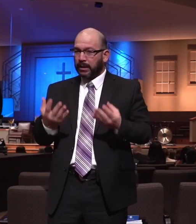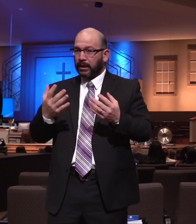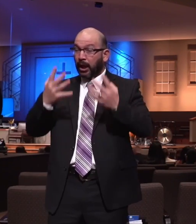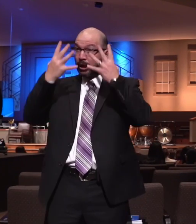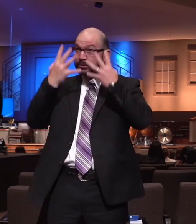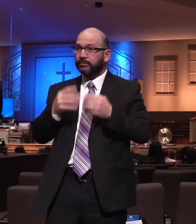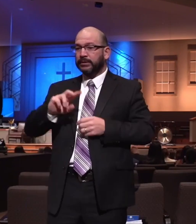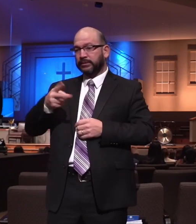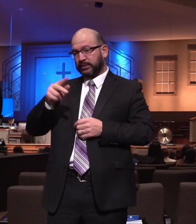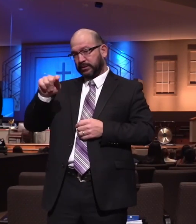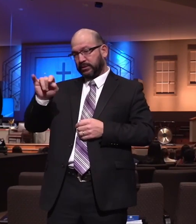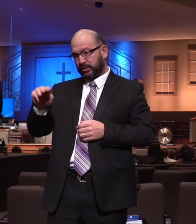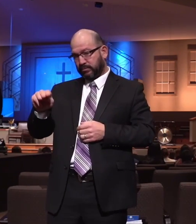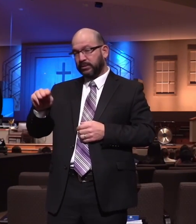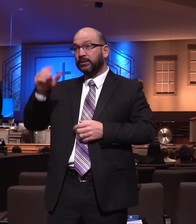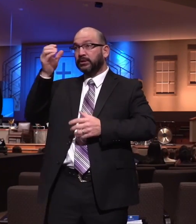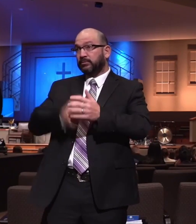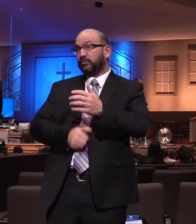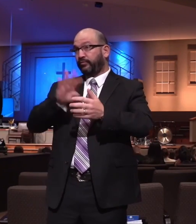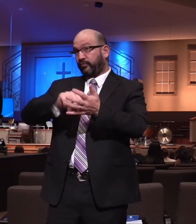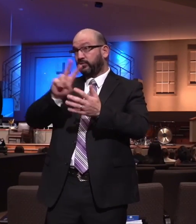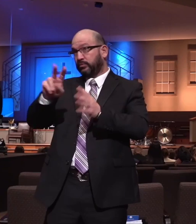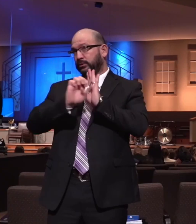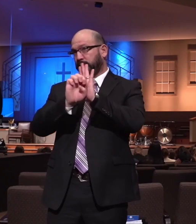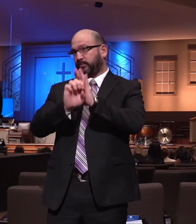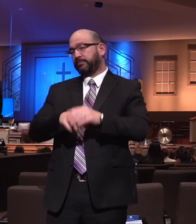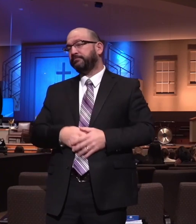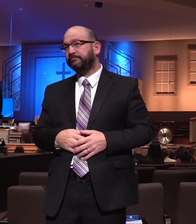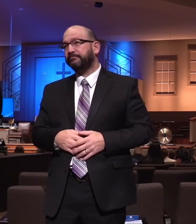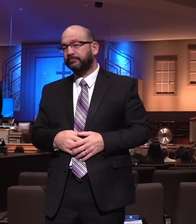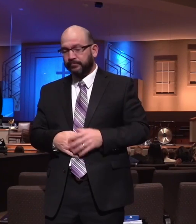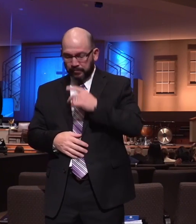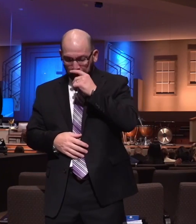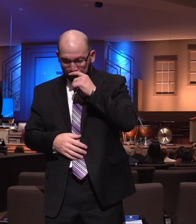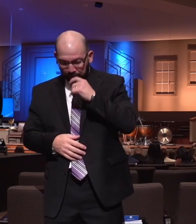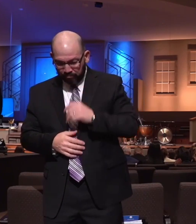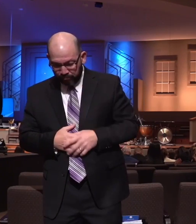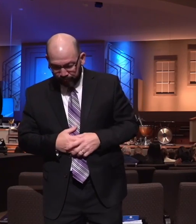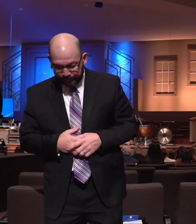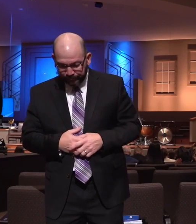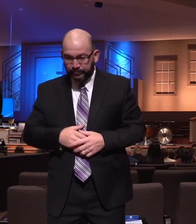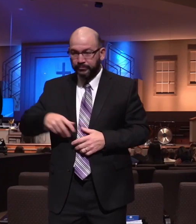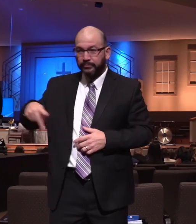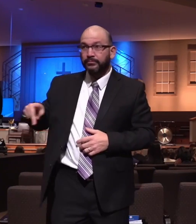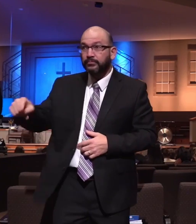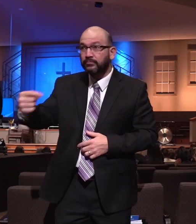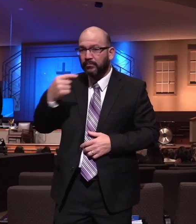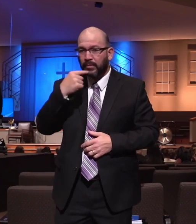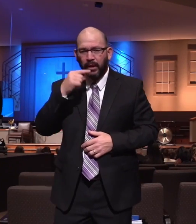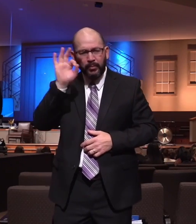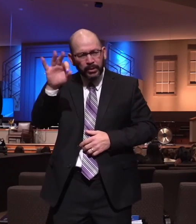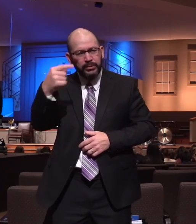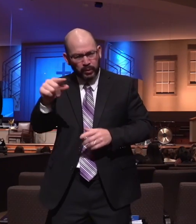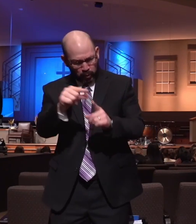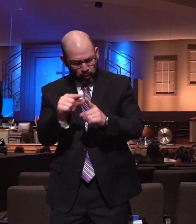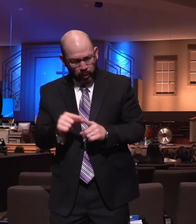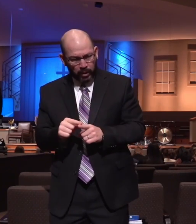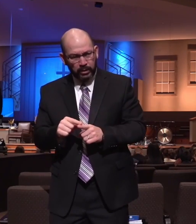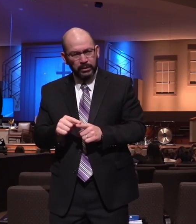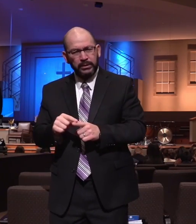4 and we'll be done. In 2 Timothy 4, 2, a few verses over there, Paul says to Timothy, preach the Word, be instant in season,